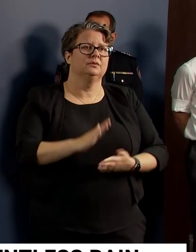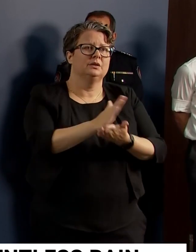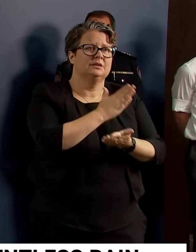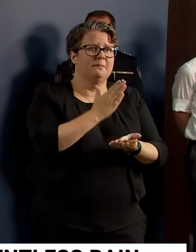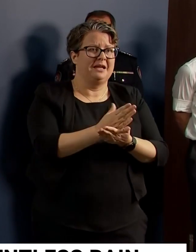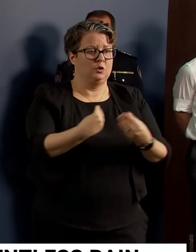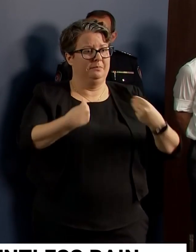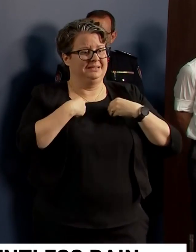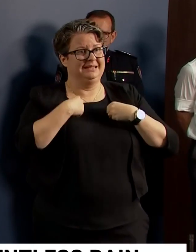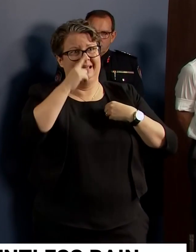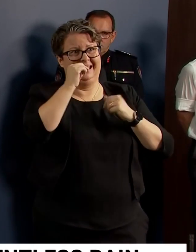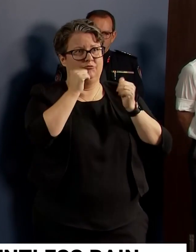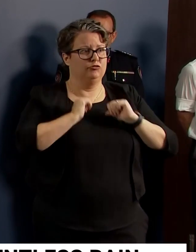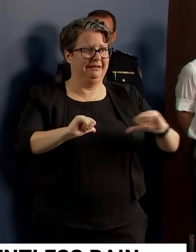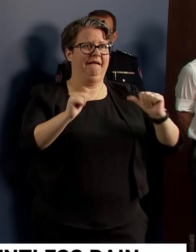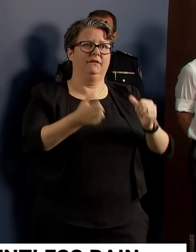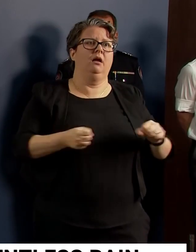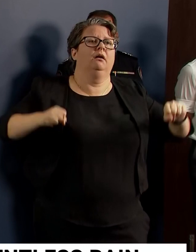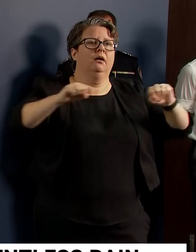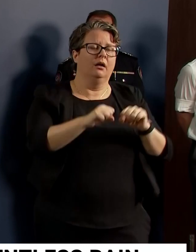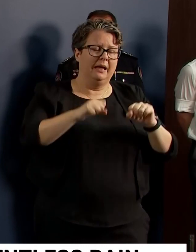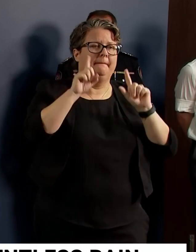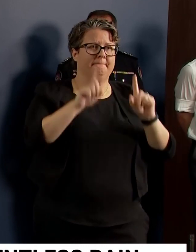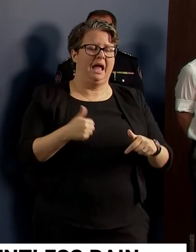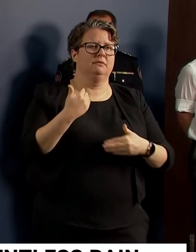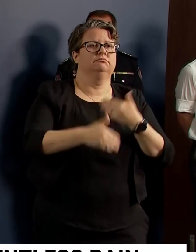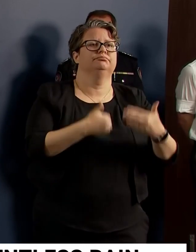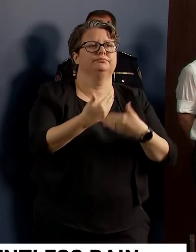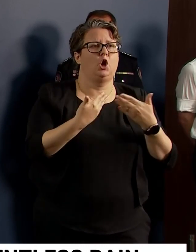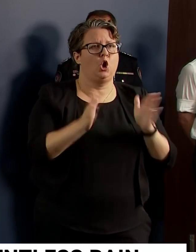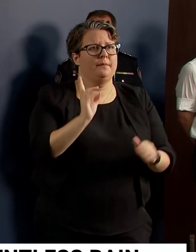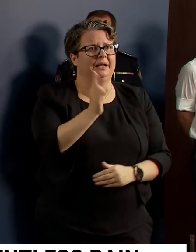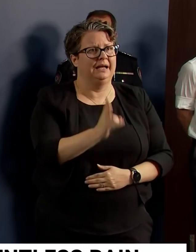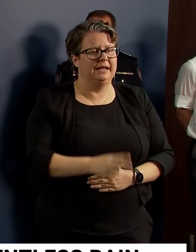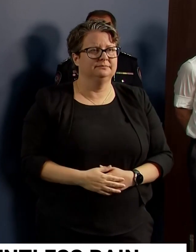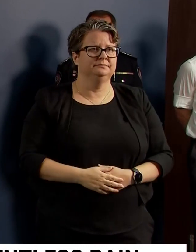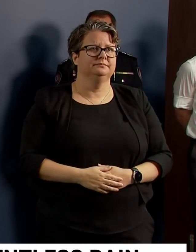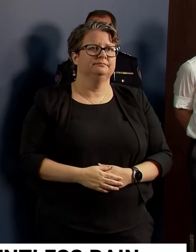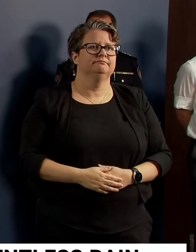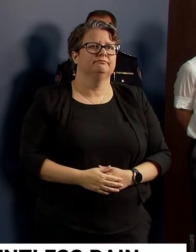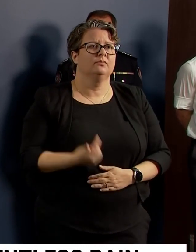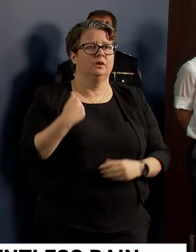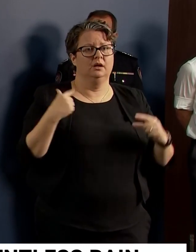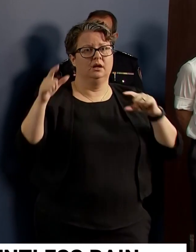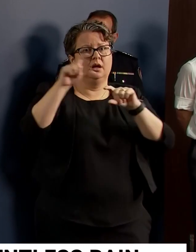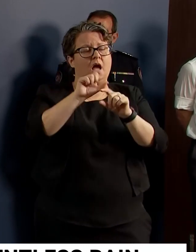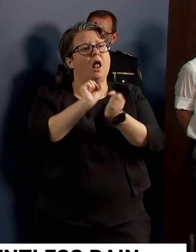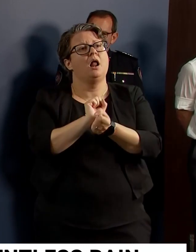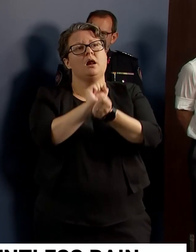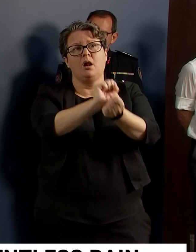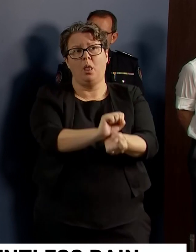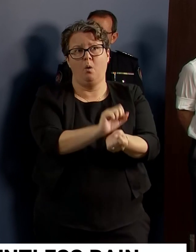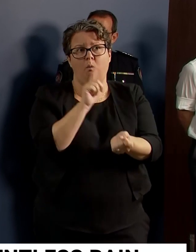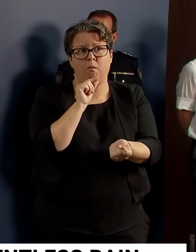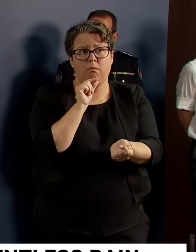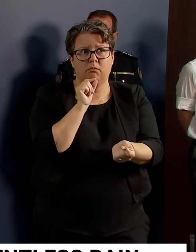rebuild and get back on track. And today we're very pleased to announce jointly funded concessional loans which will